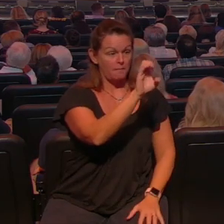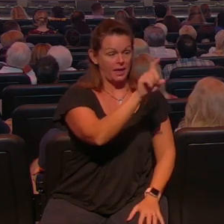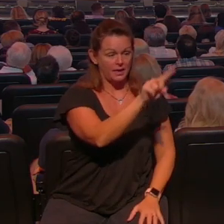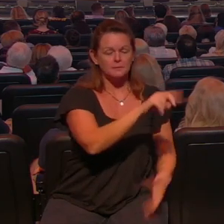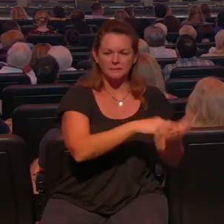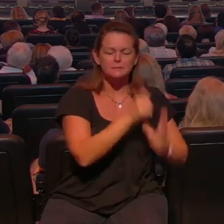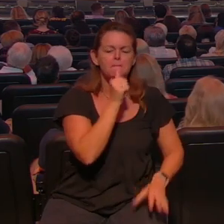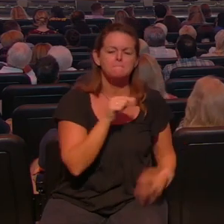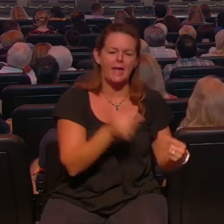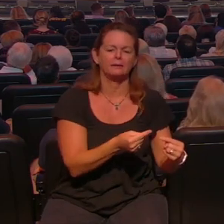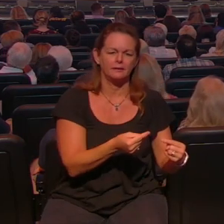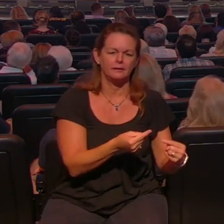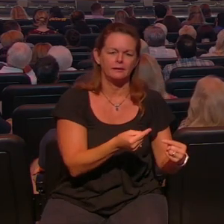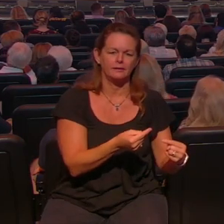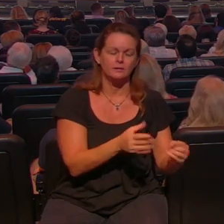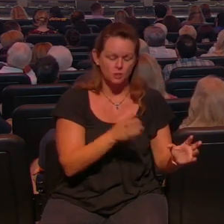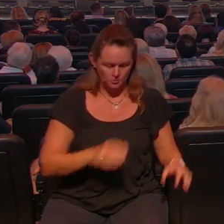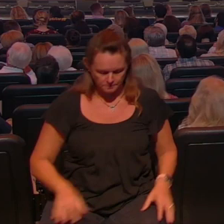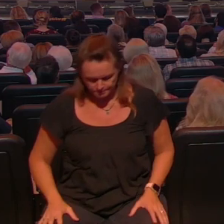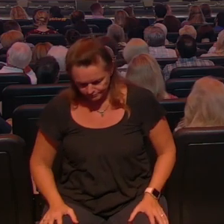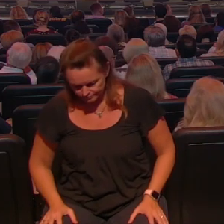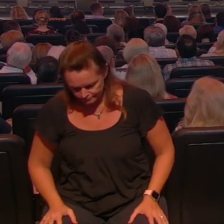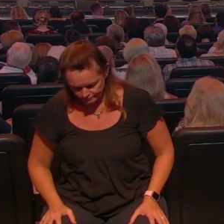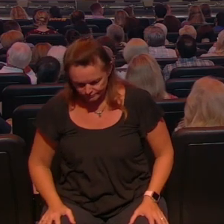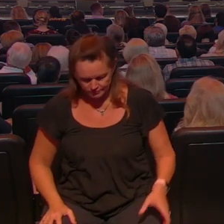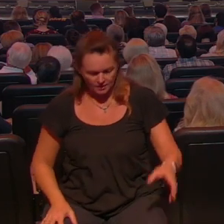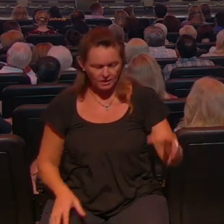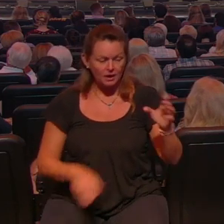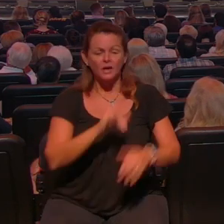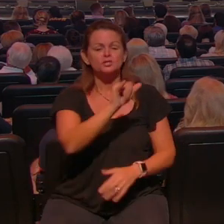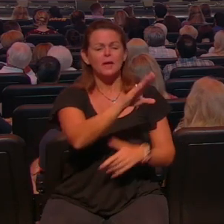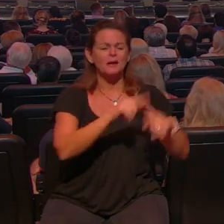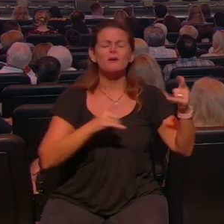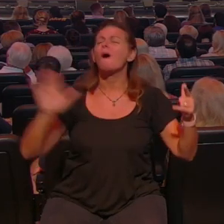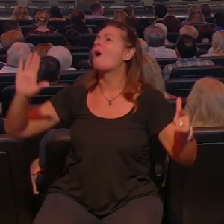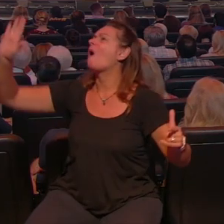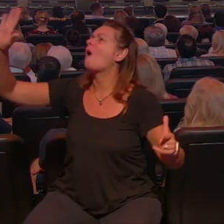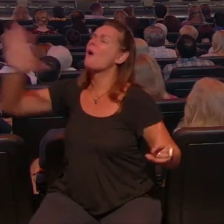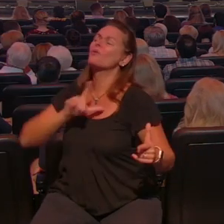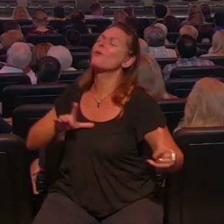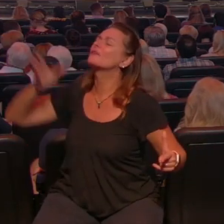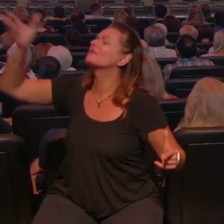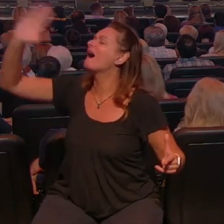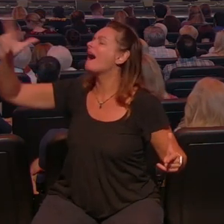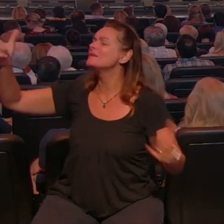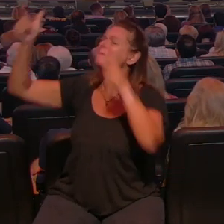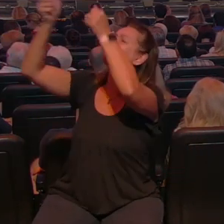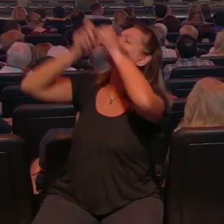and Jabez called on the God of Israel saying oh that you would bless me indeed notice he's asking God to bless